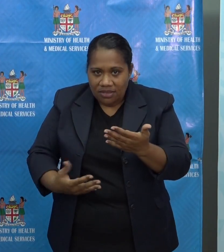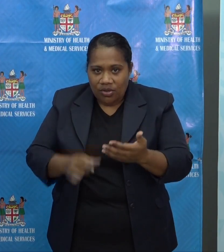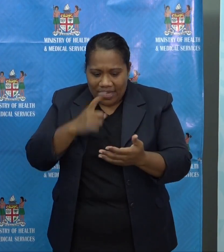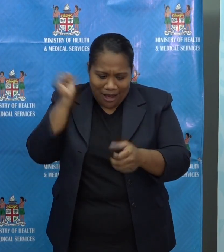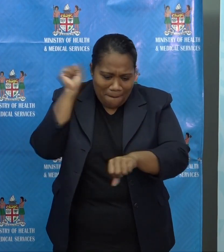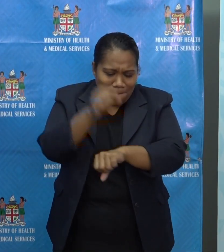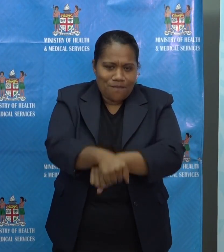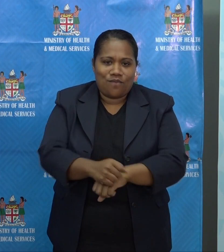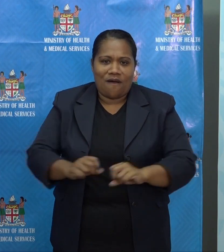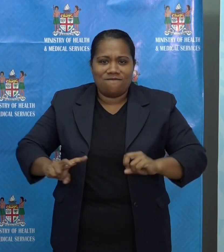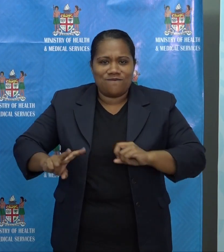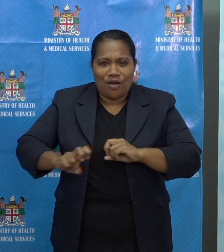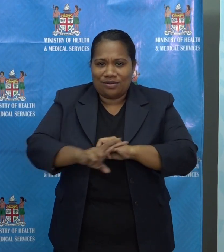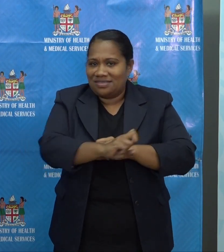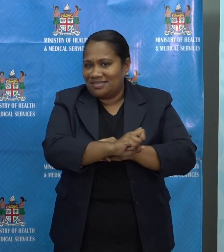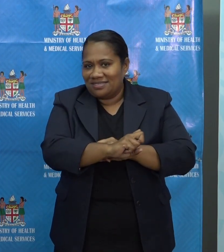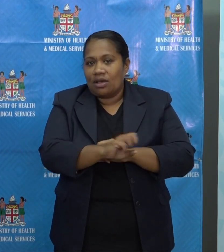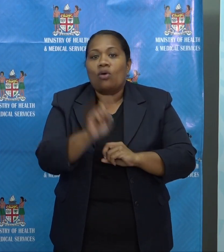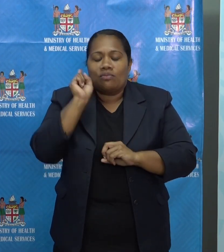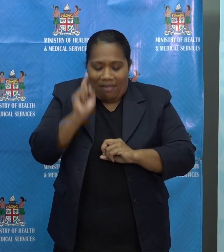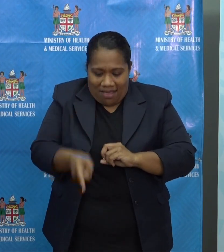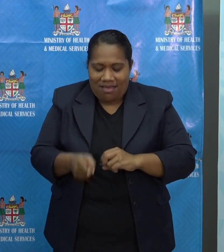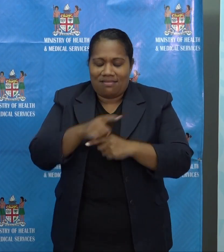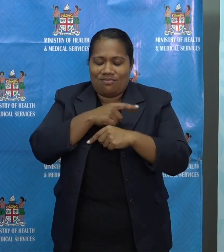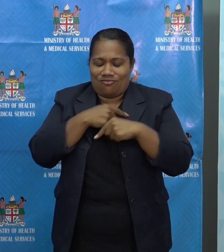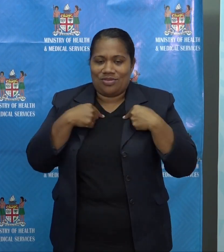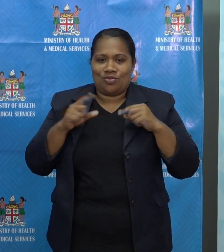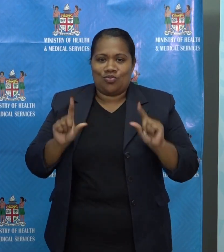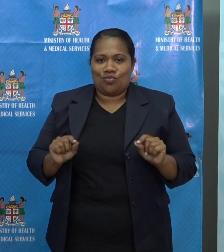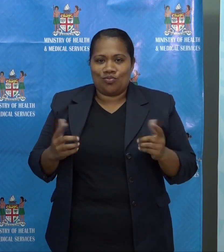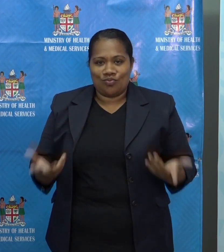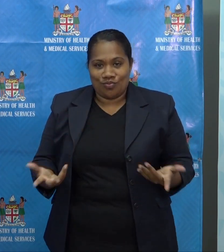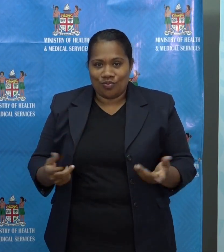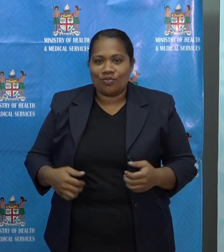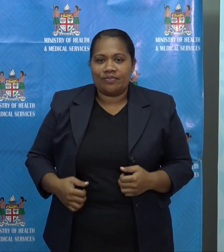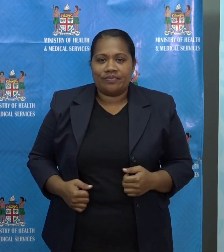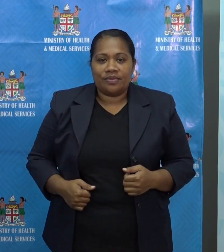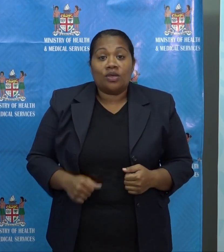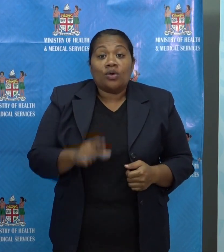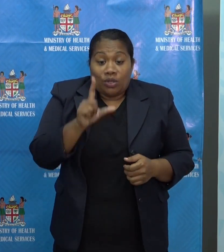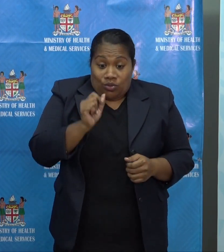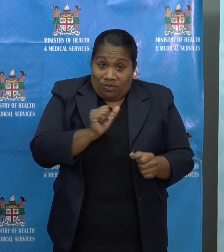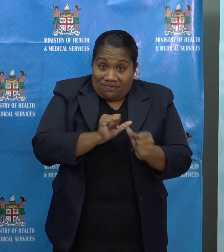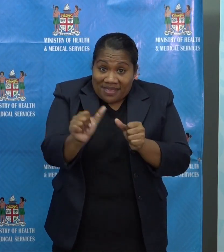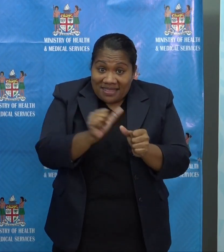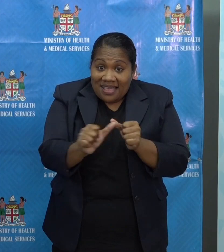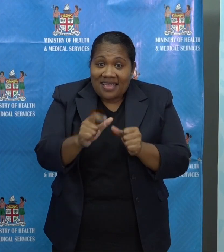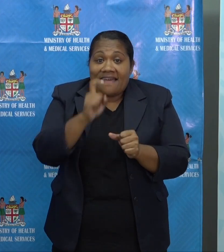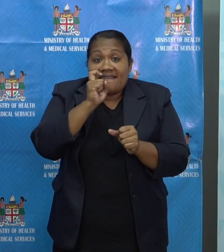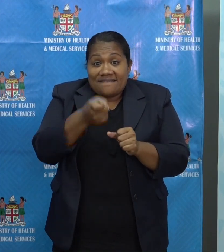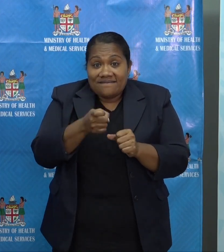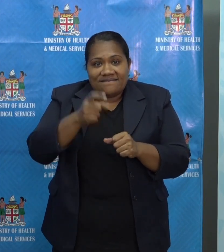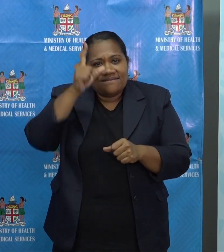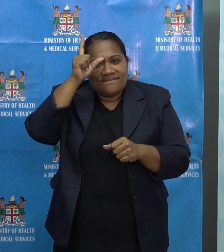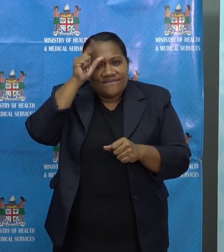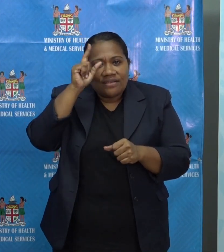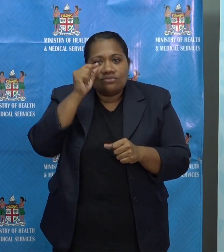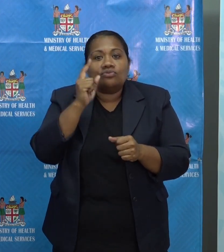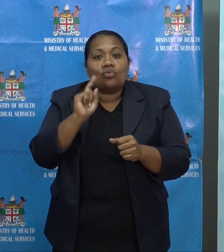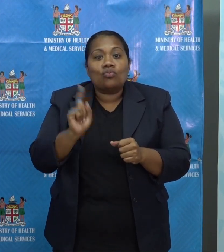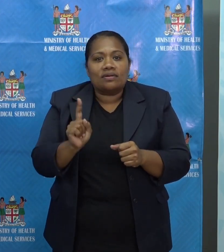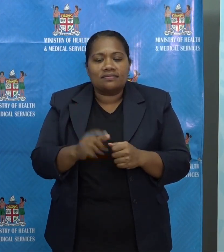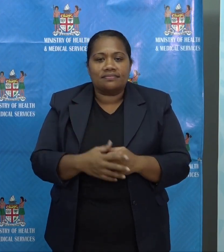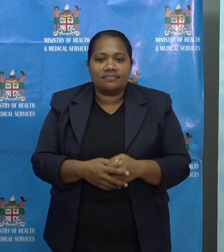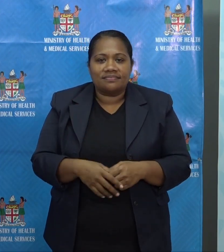way. That is what we're doing. We'll do far better over the long term if Fijians adopt a common